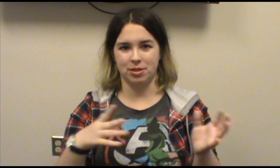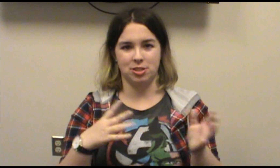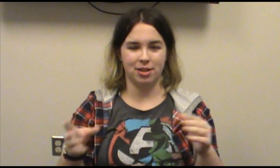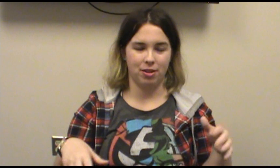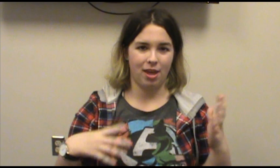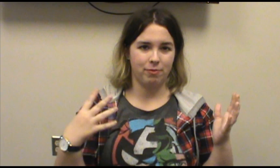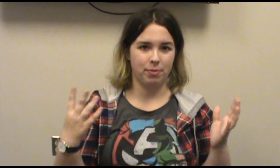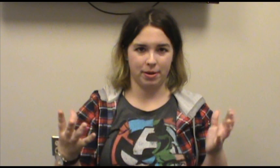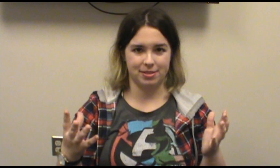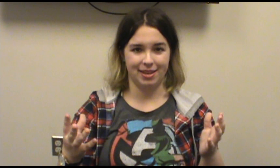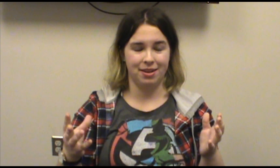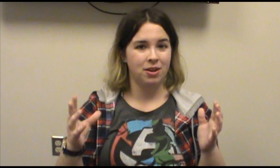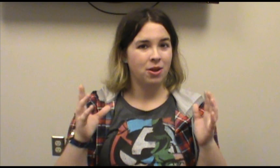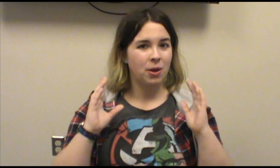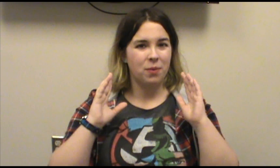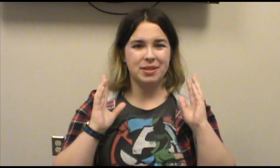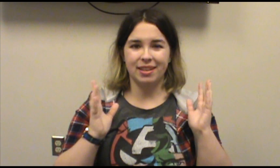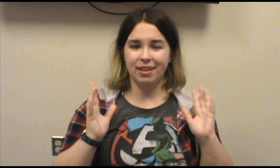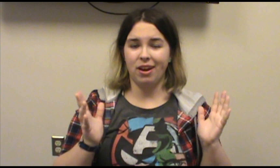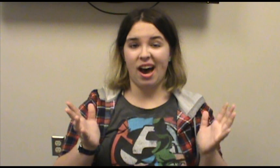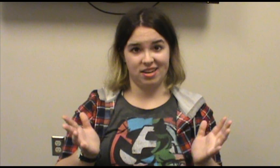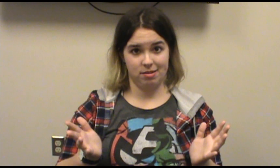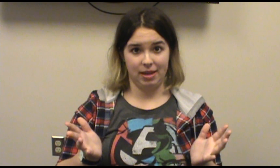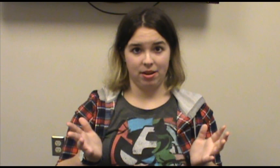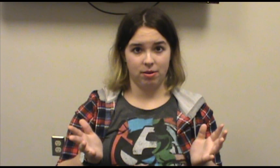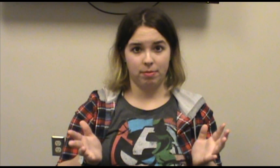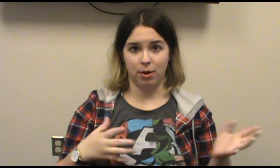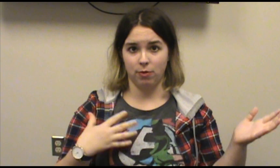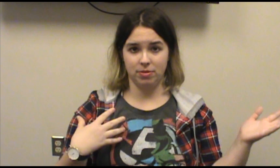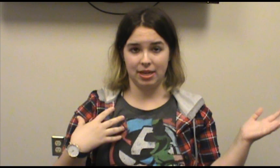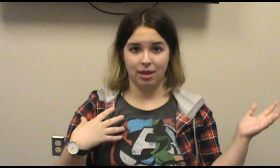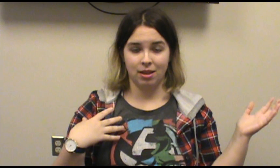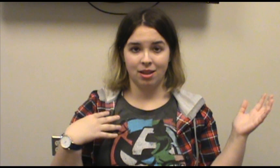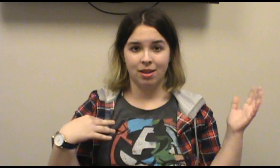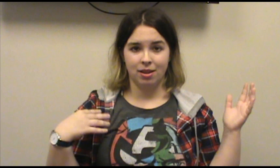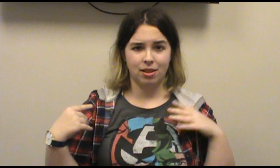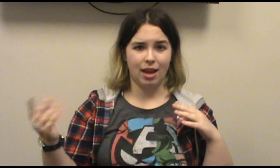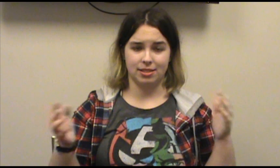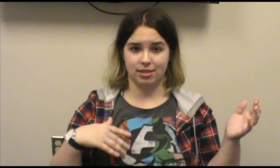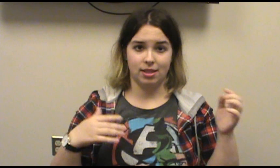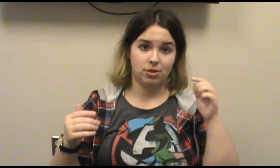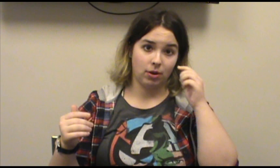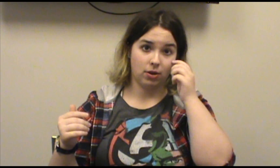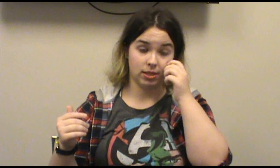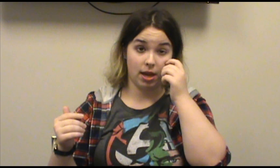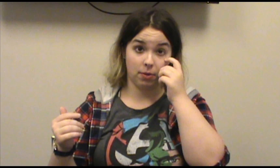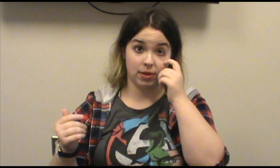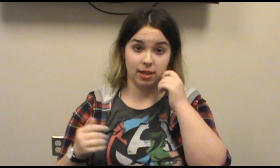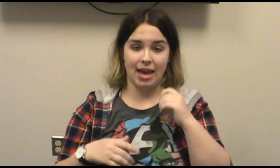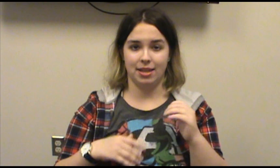of gentle, helpful person was a little odd to me. But hopefully, as the story goes along with Aladdin,